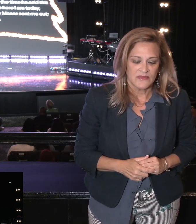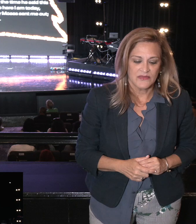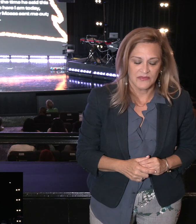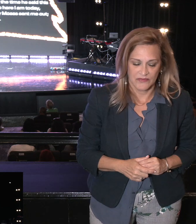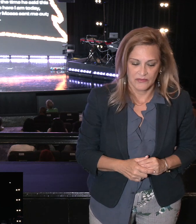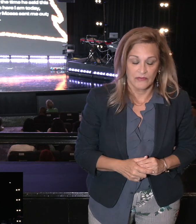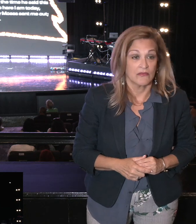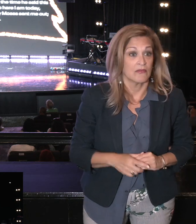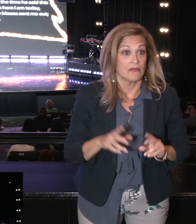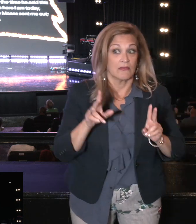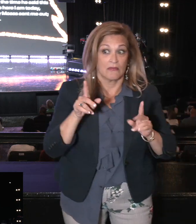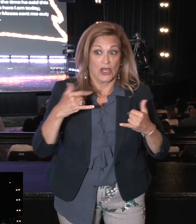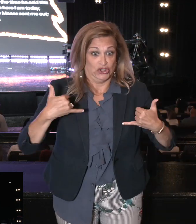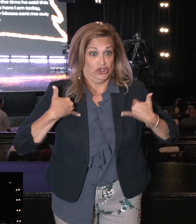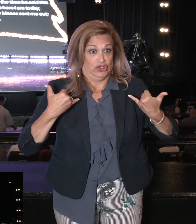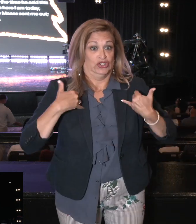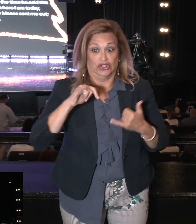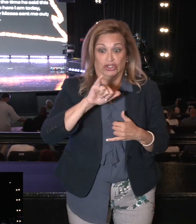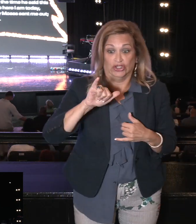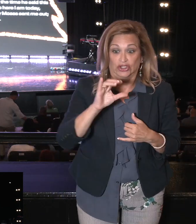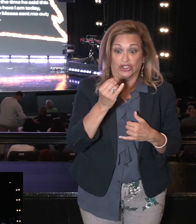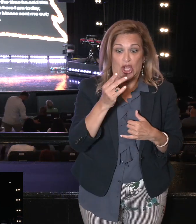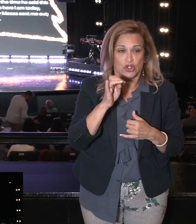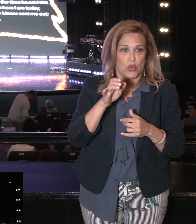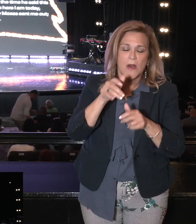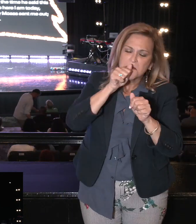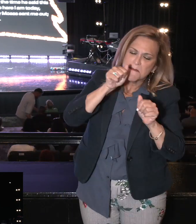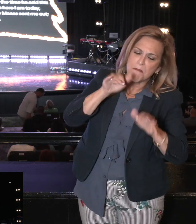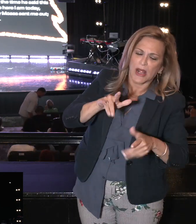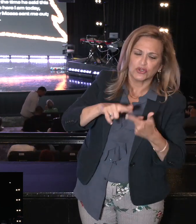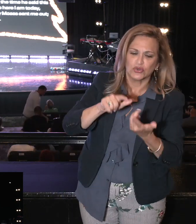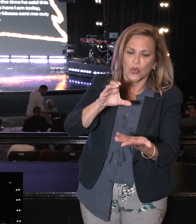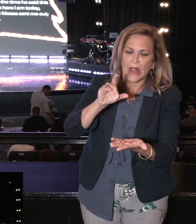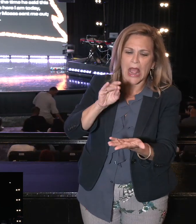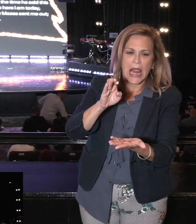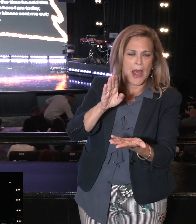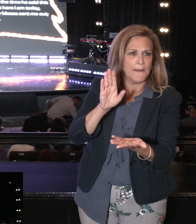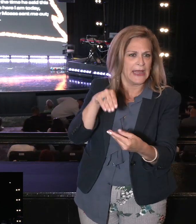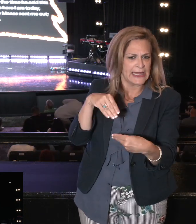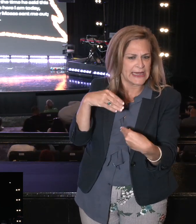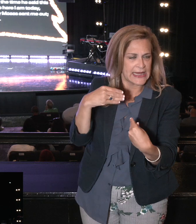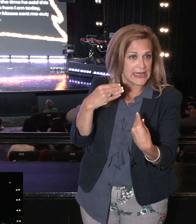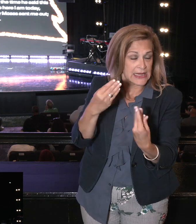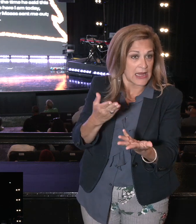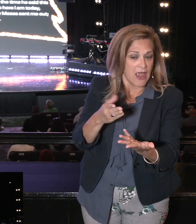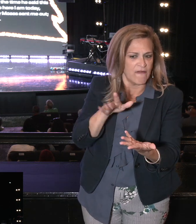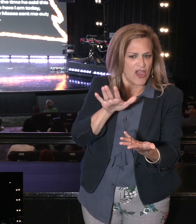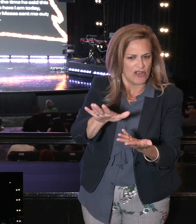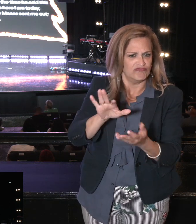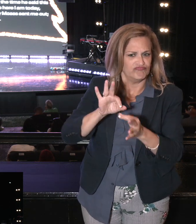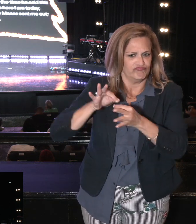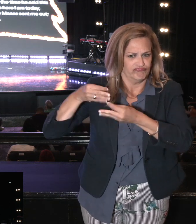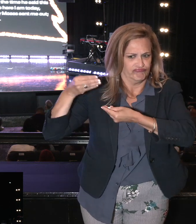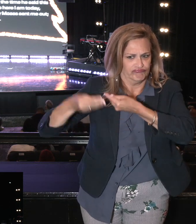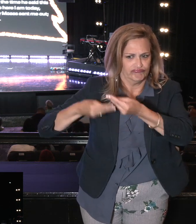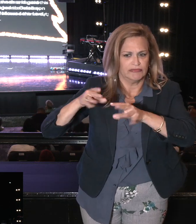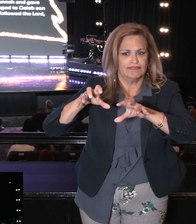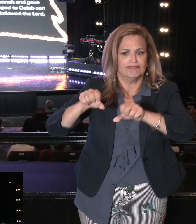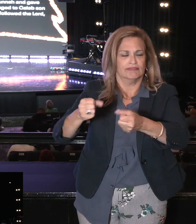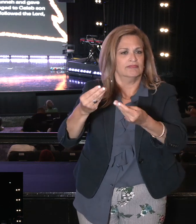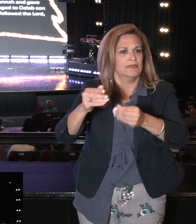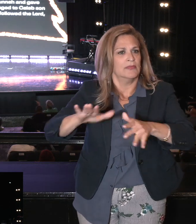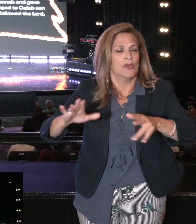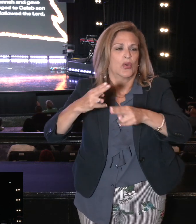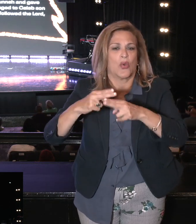Then Joshua blessed Caleb, son of Jephunneh, and gave him Hebron and his inheritance, and so Bron had belonged to